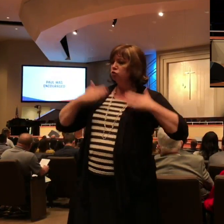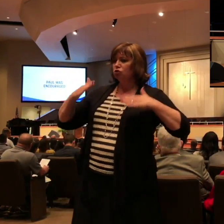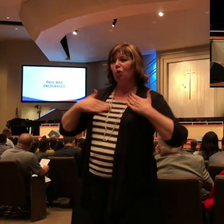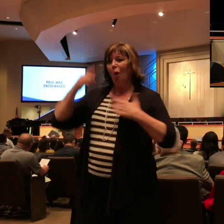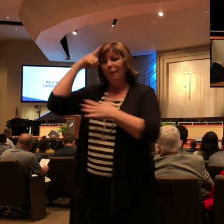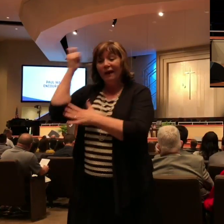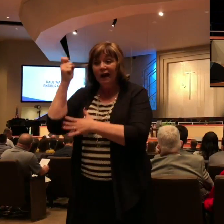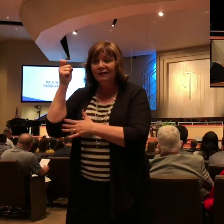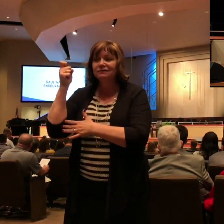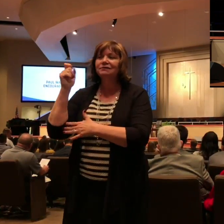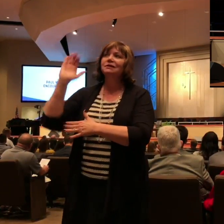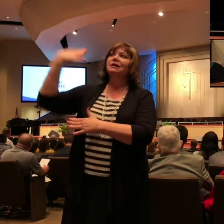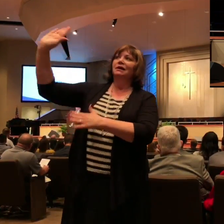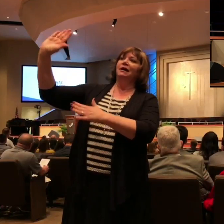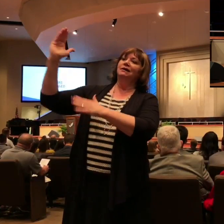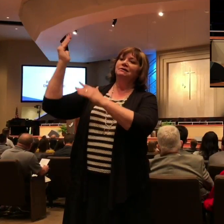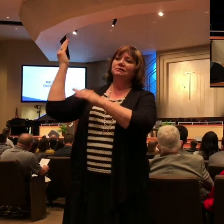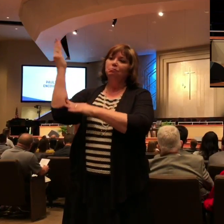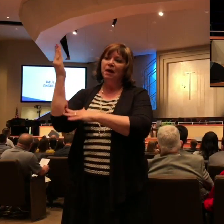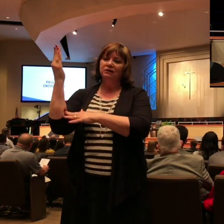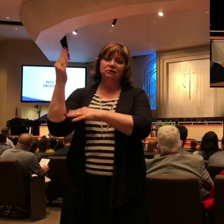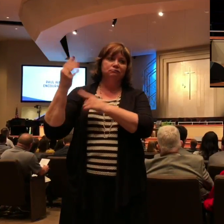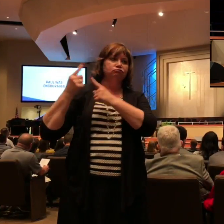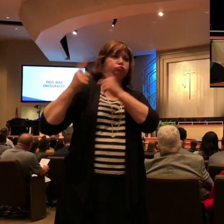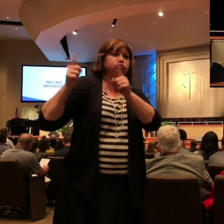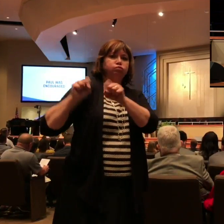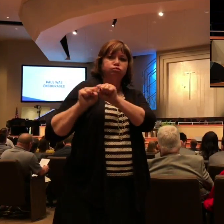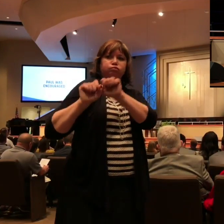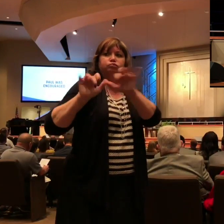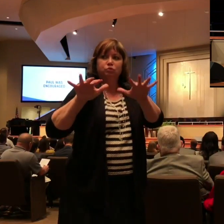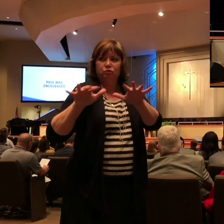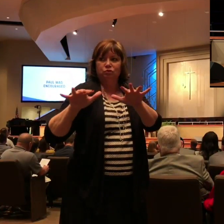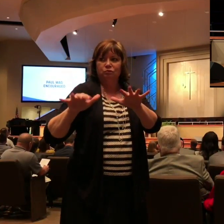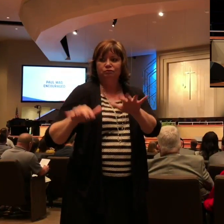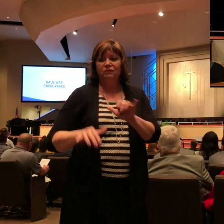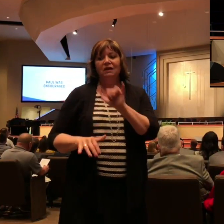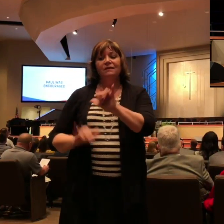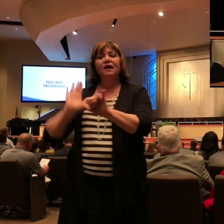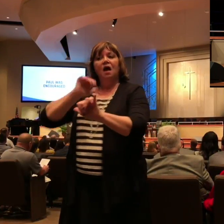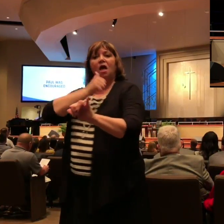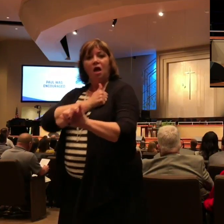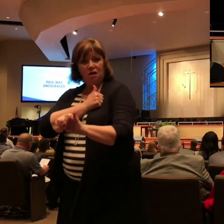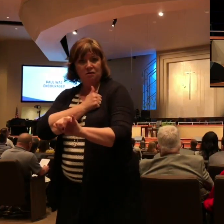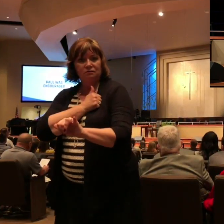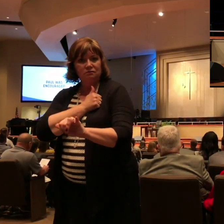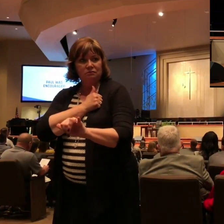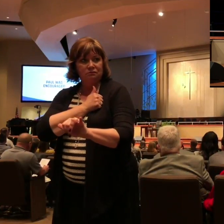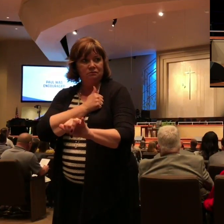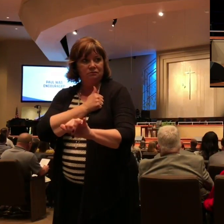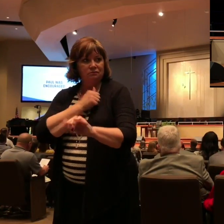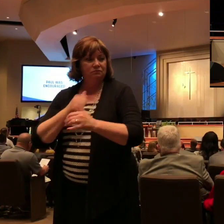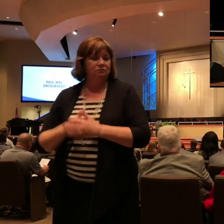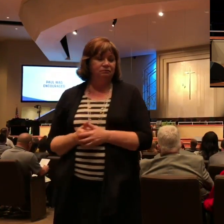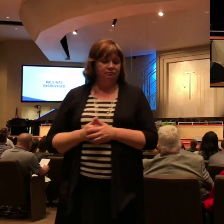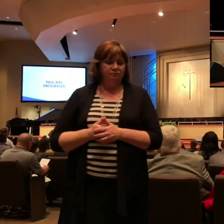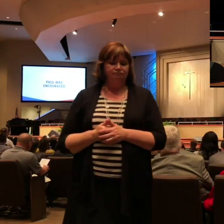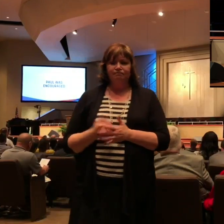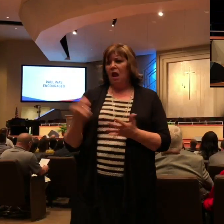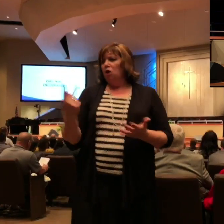Christ was preached. That was his attitude. that was his spirit. Now you and I tonight